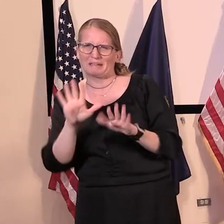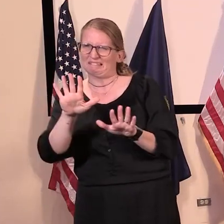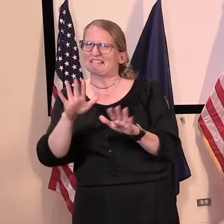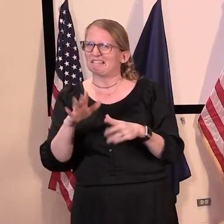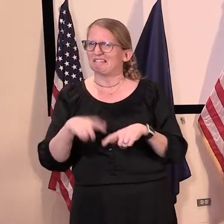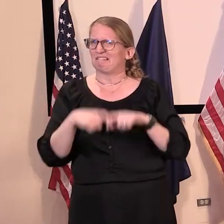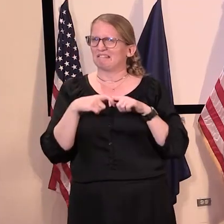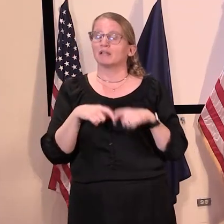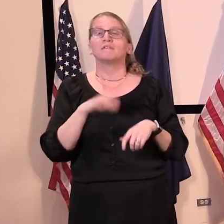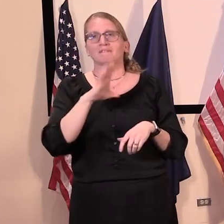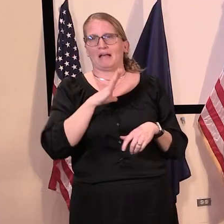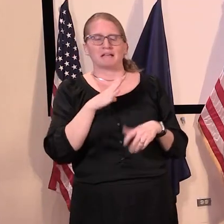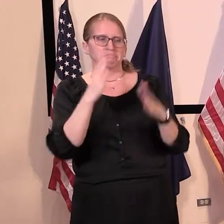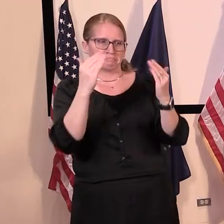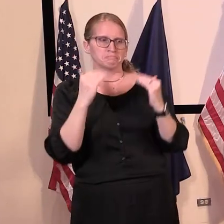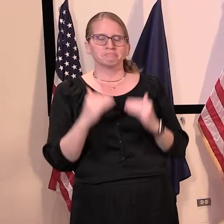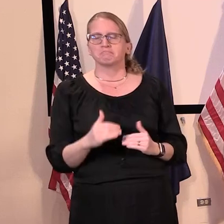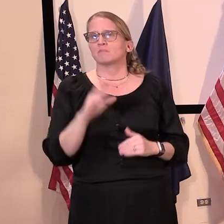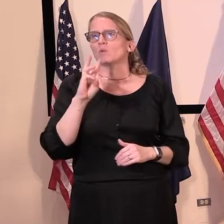Wallace Allen, VT Digger.